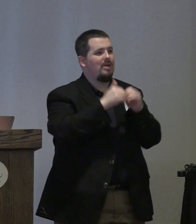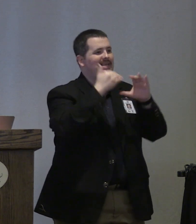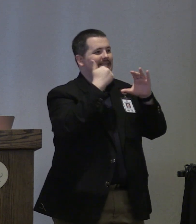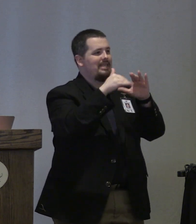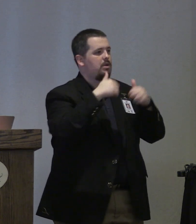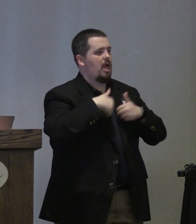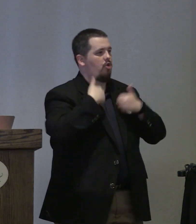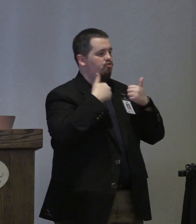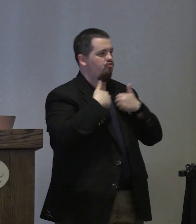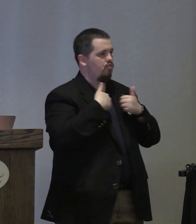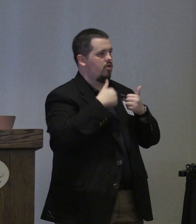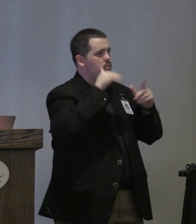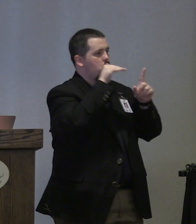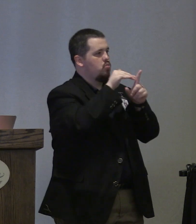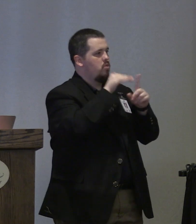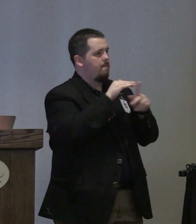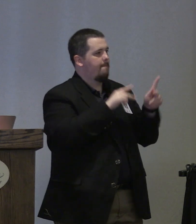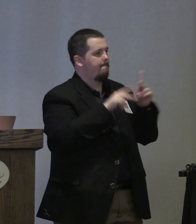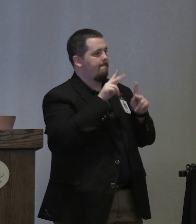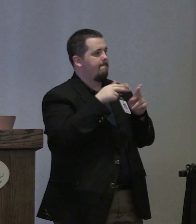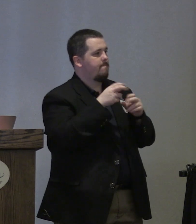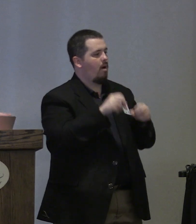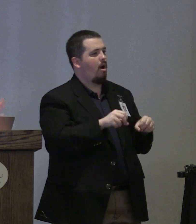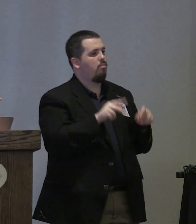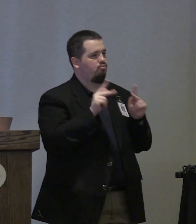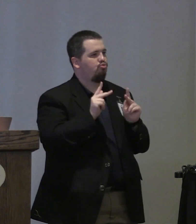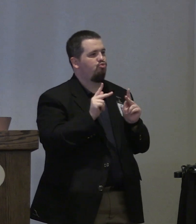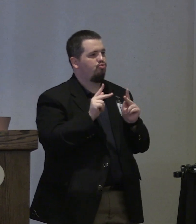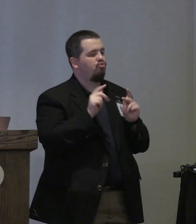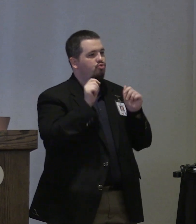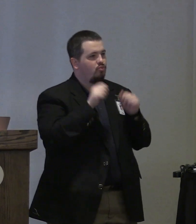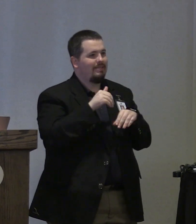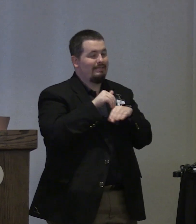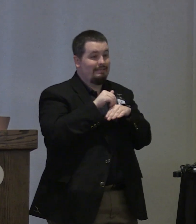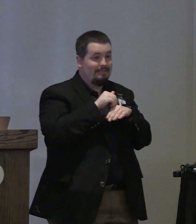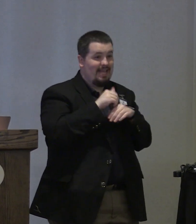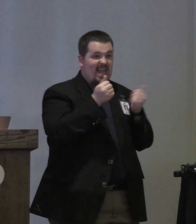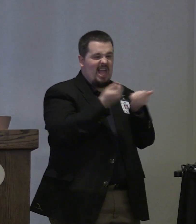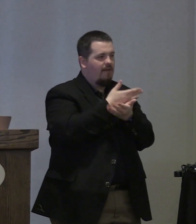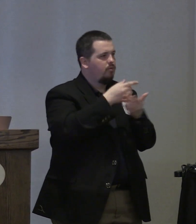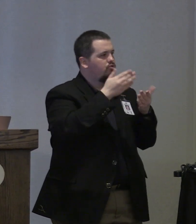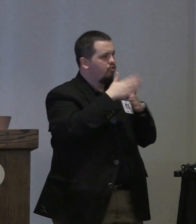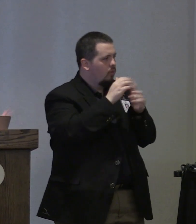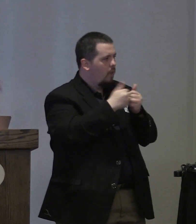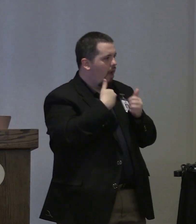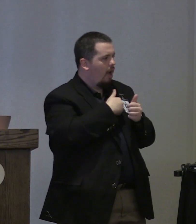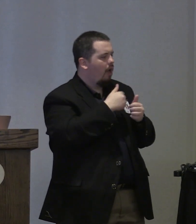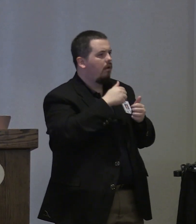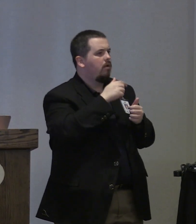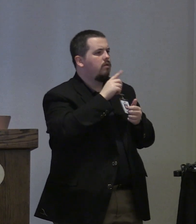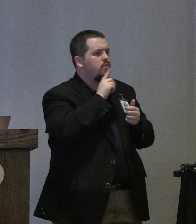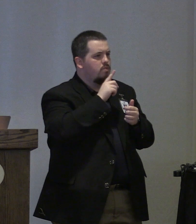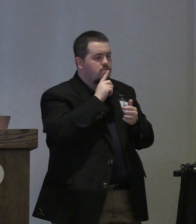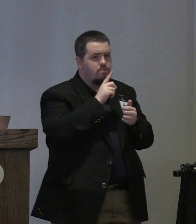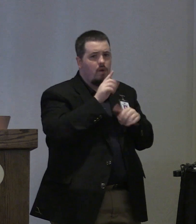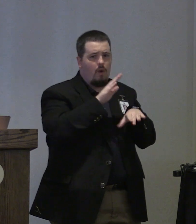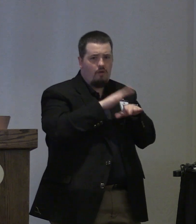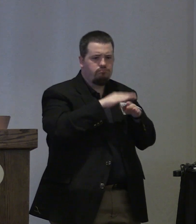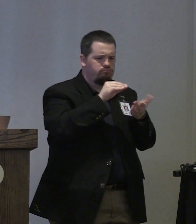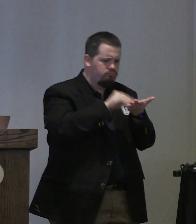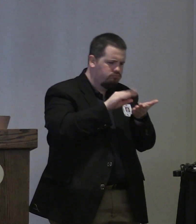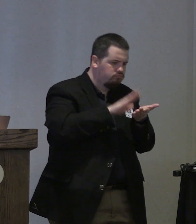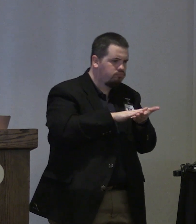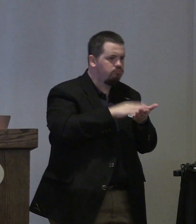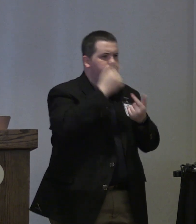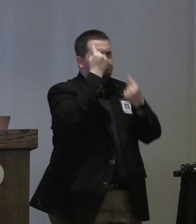email address to remind you all of the opportunity you can send everything that you've shared with us tonight is kind of on the books and